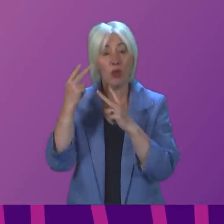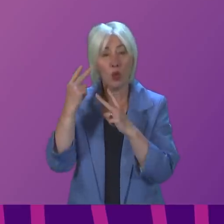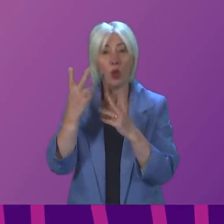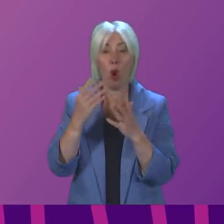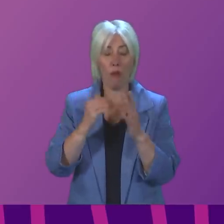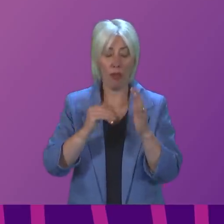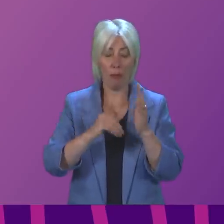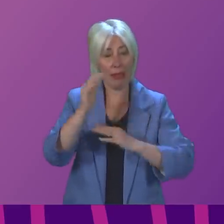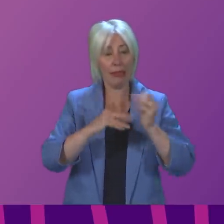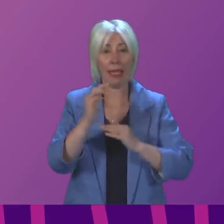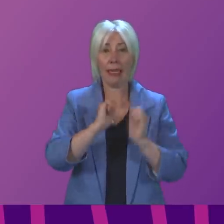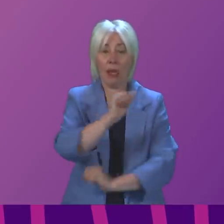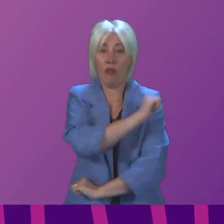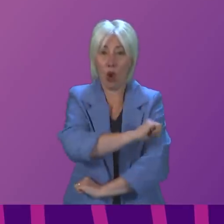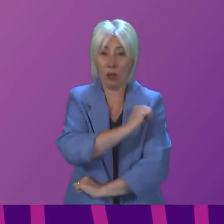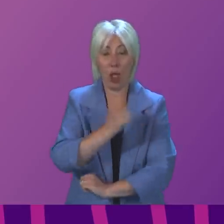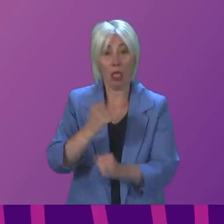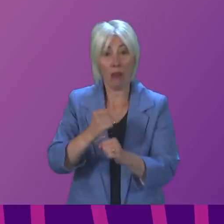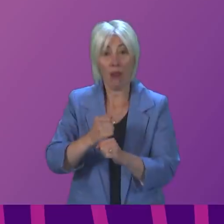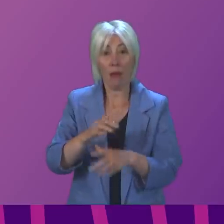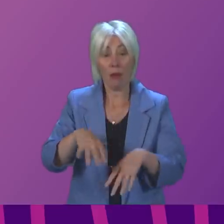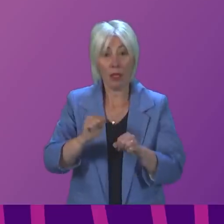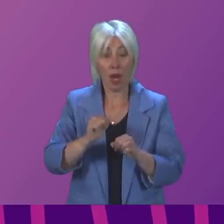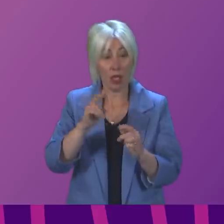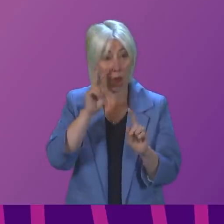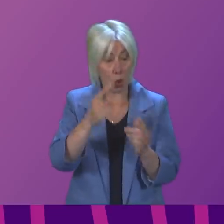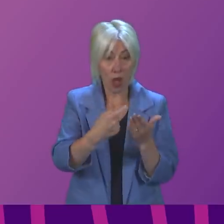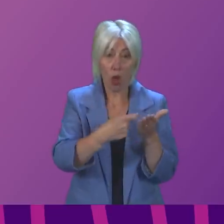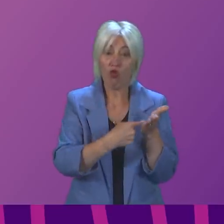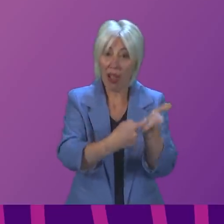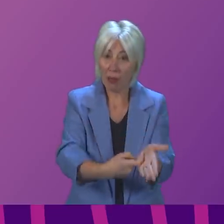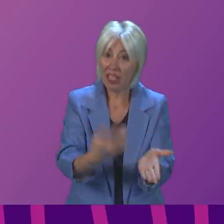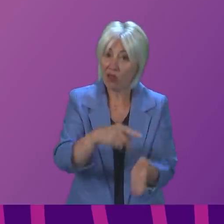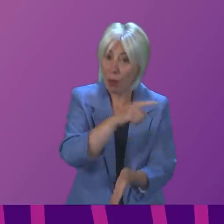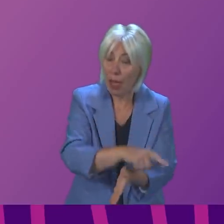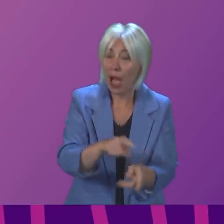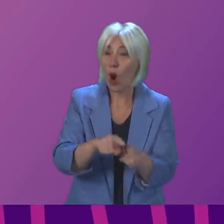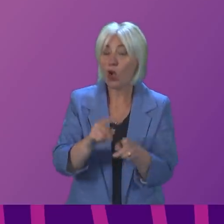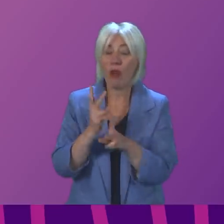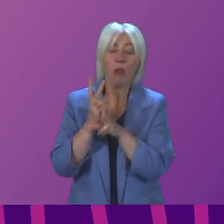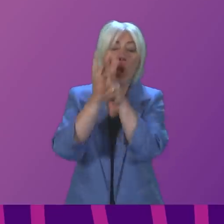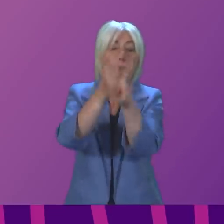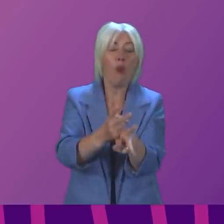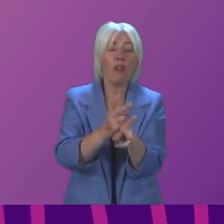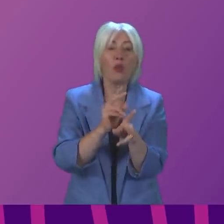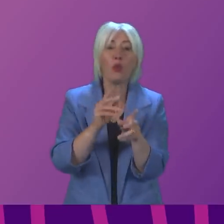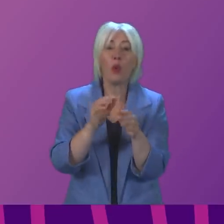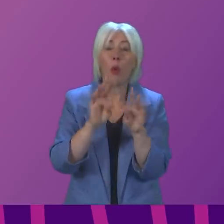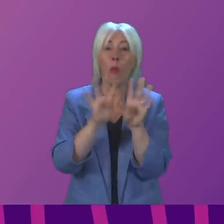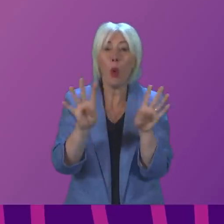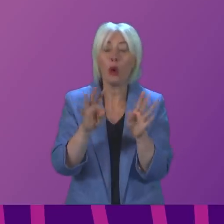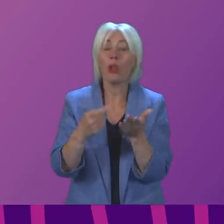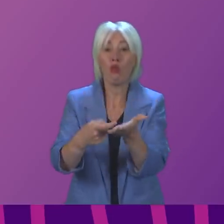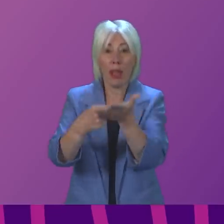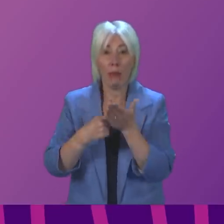maintenance of the hospital that was commissioned by the government, or if we look at the recommendations from the oversight board, I think in the first case, 98% of